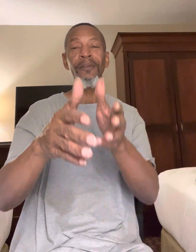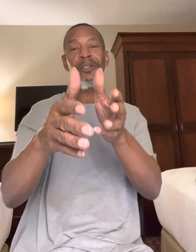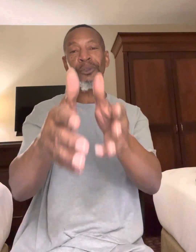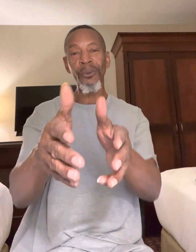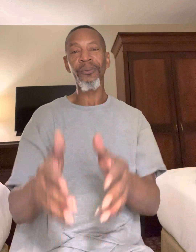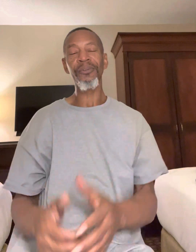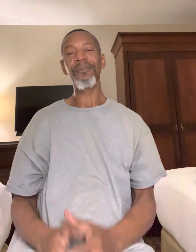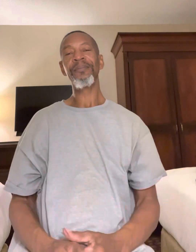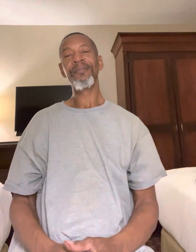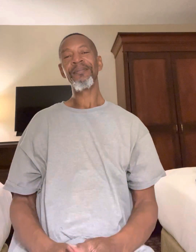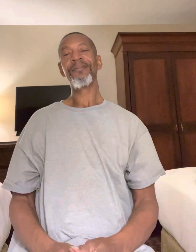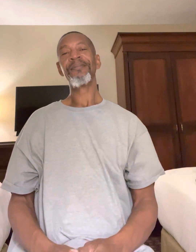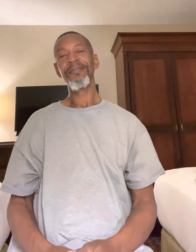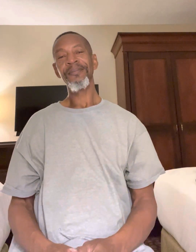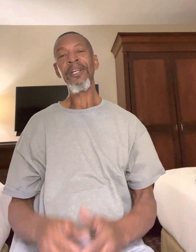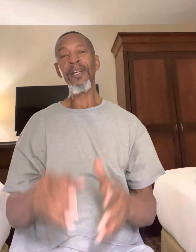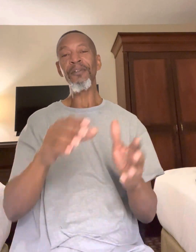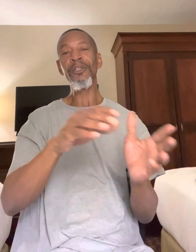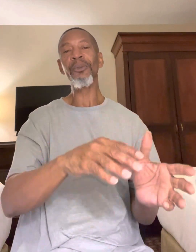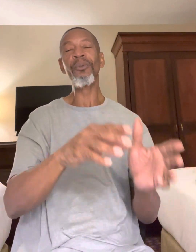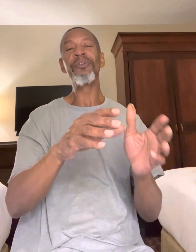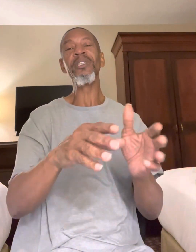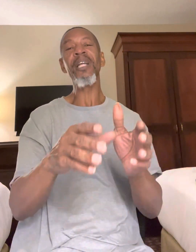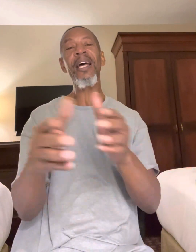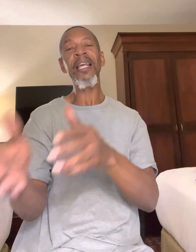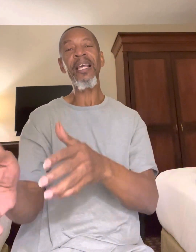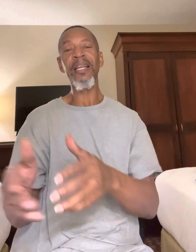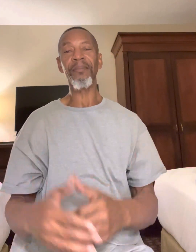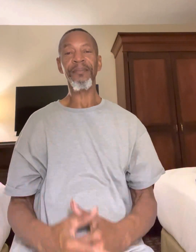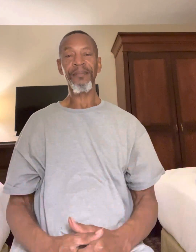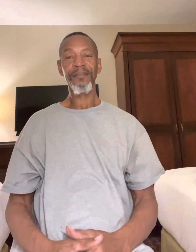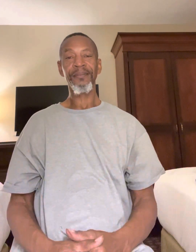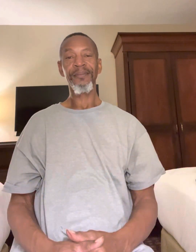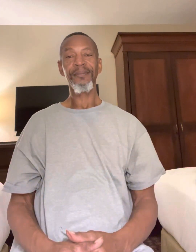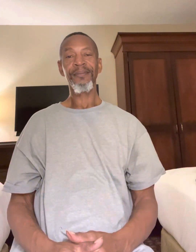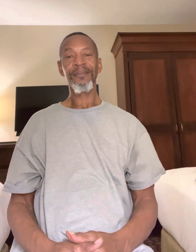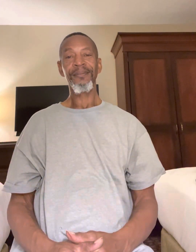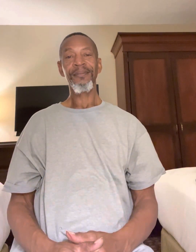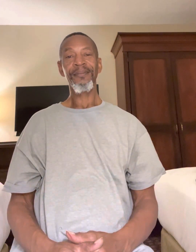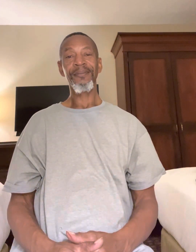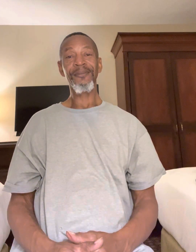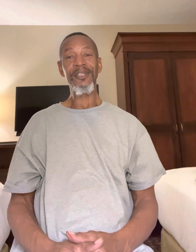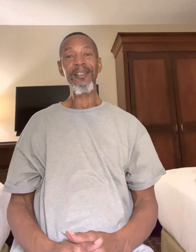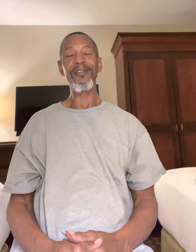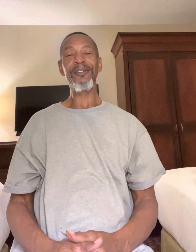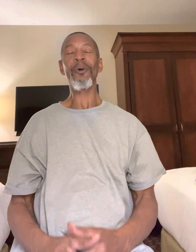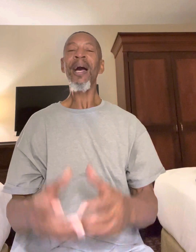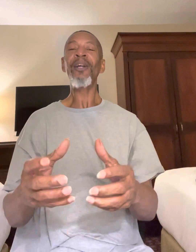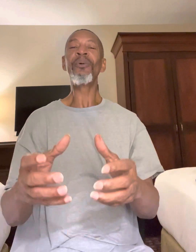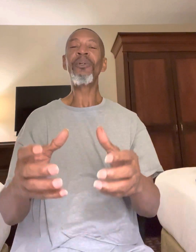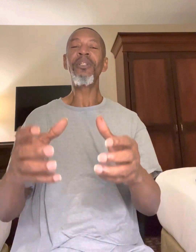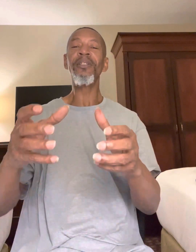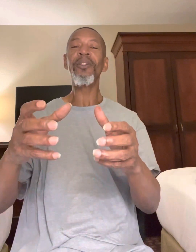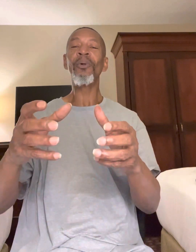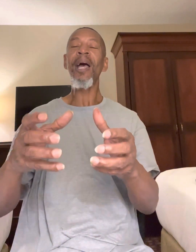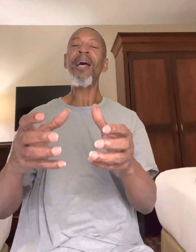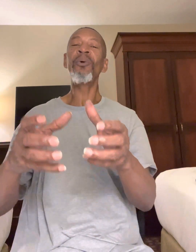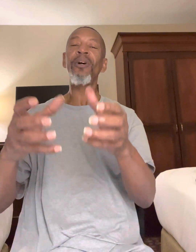the truth if the truth is not in him? See, so how do a